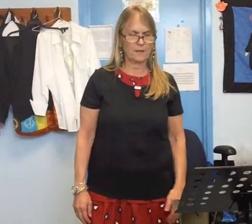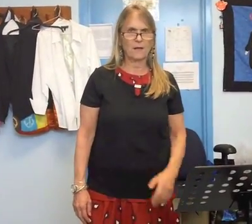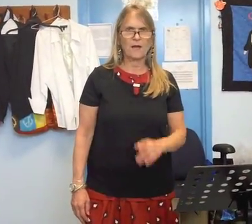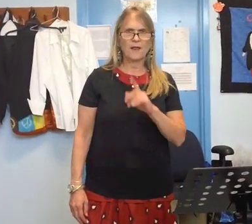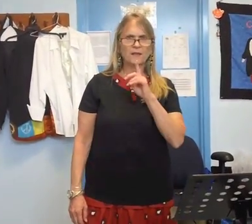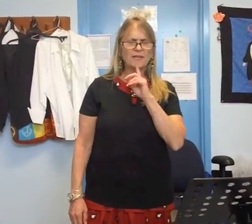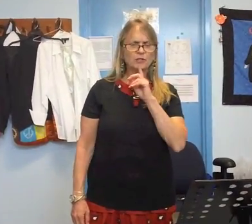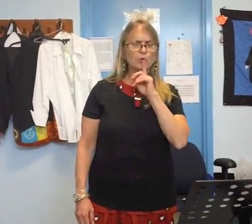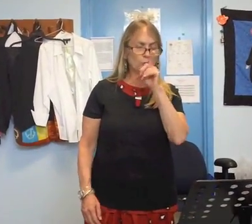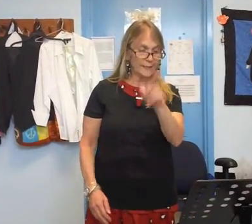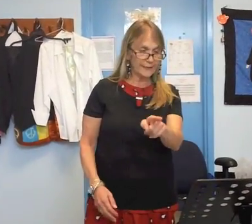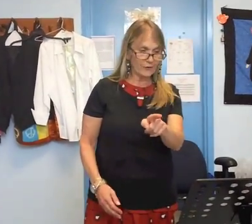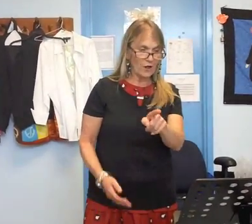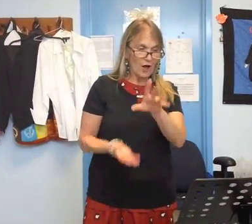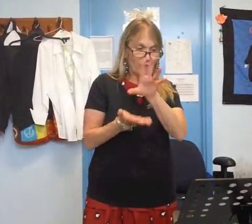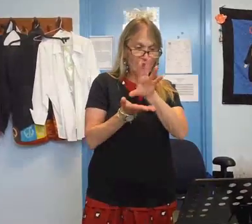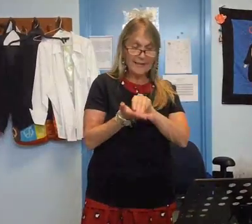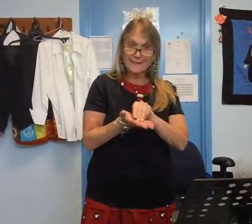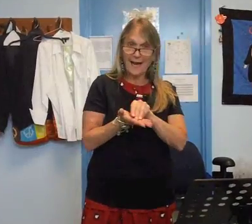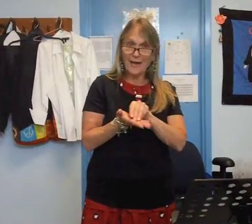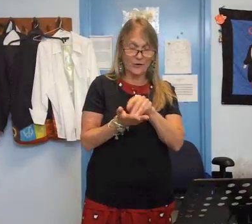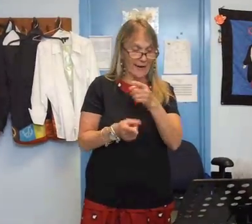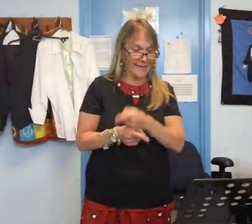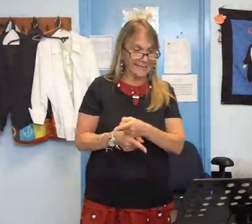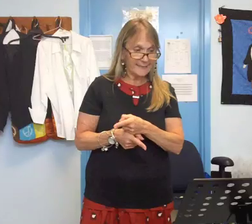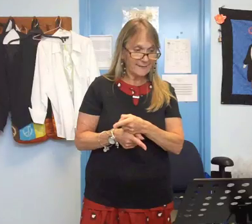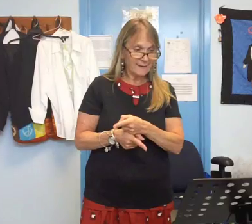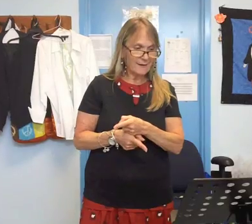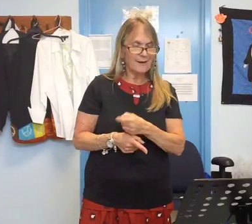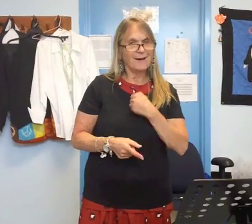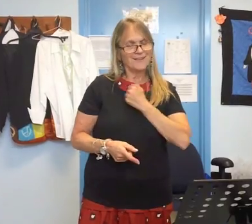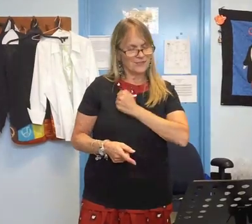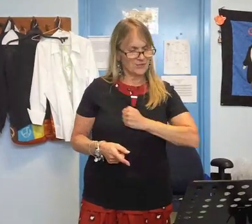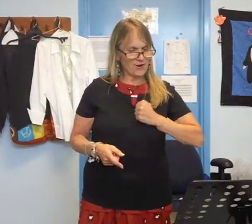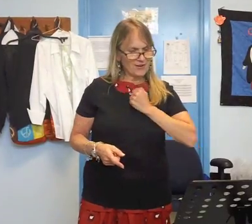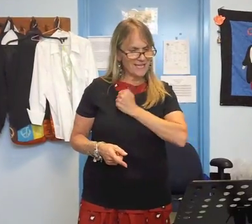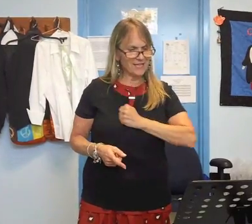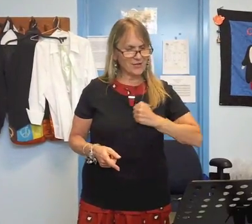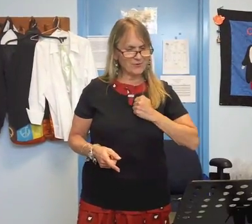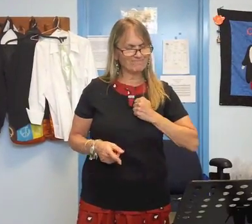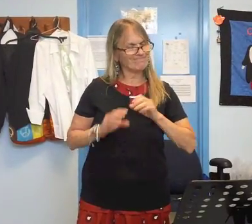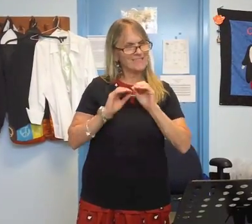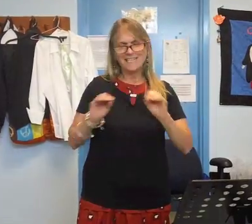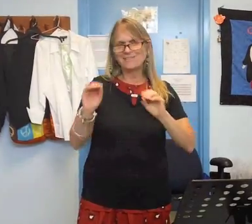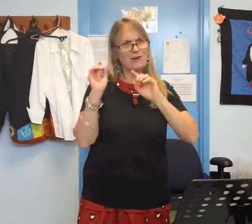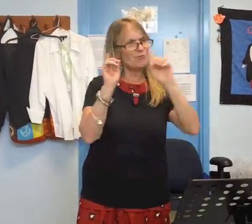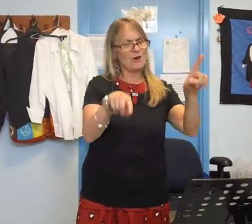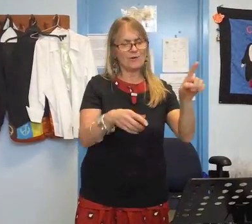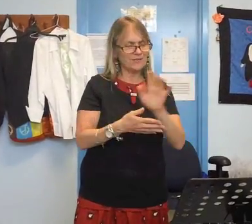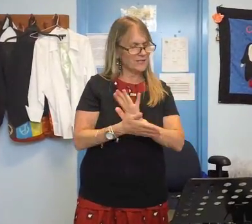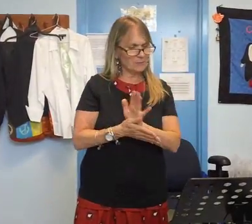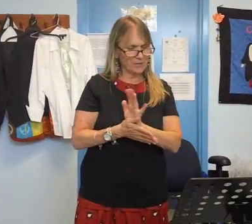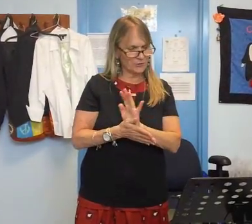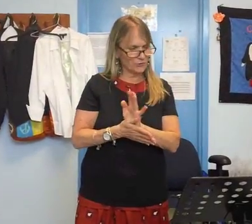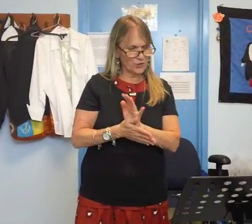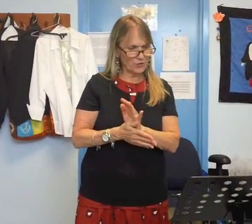that's a real flat tire ain't it sorry kiddo no going to the picture show